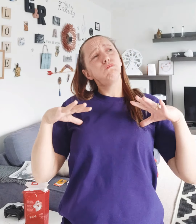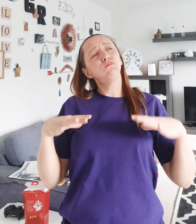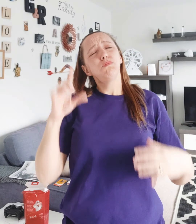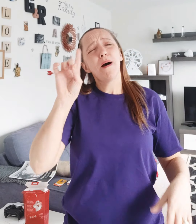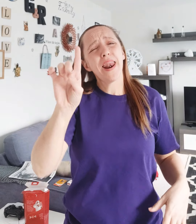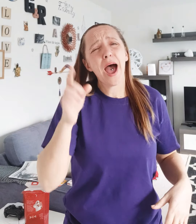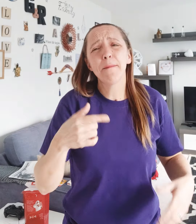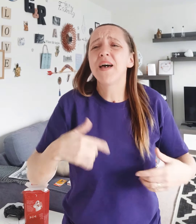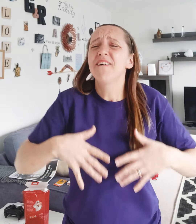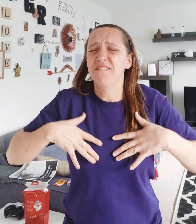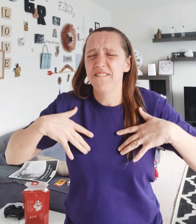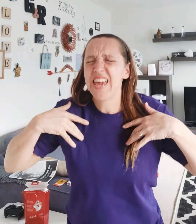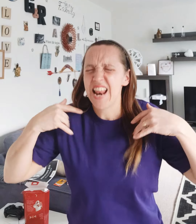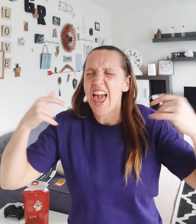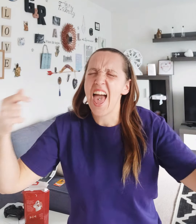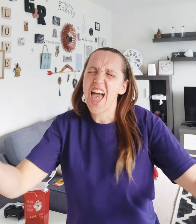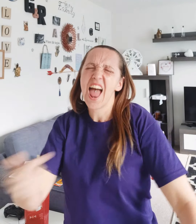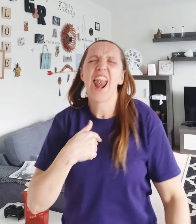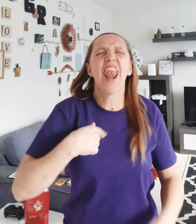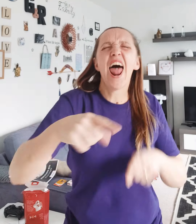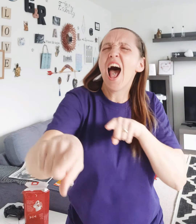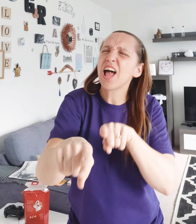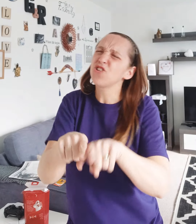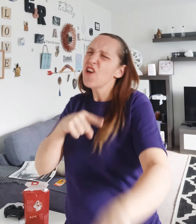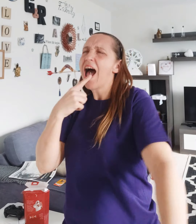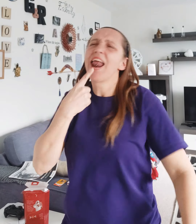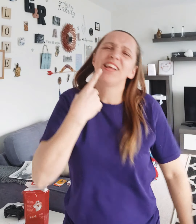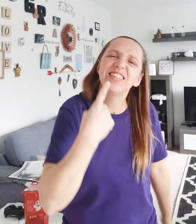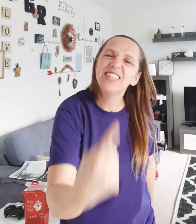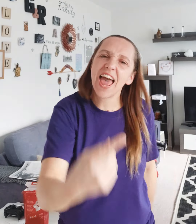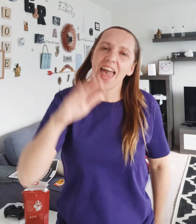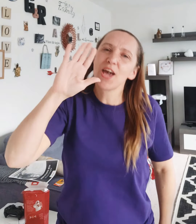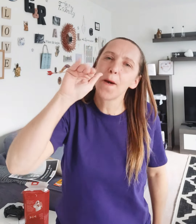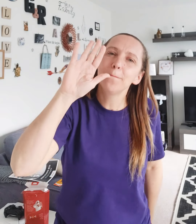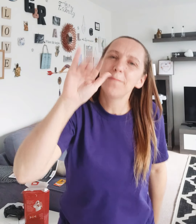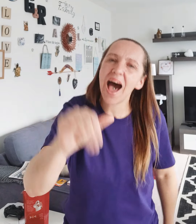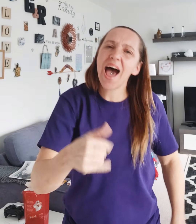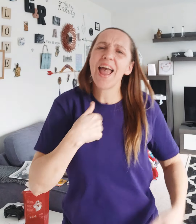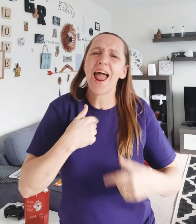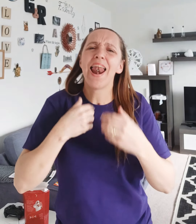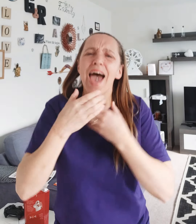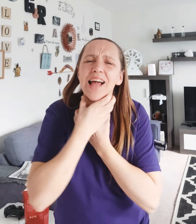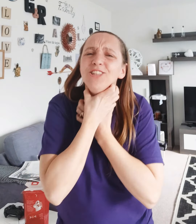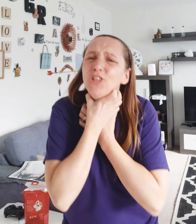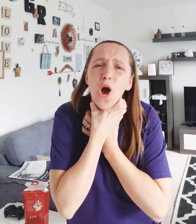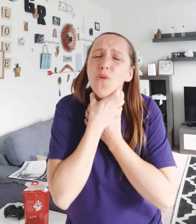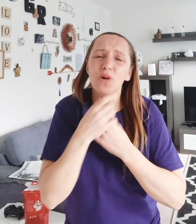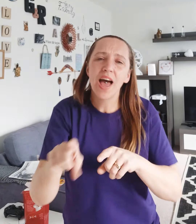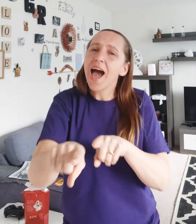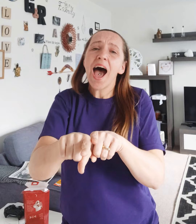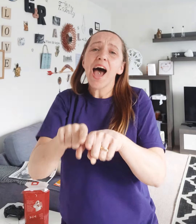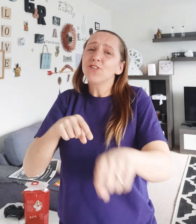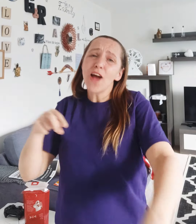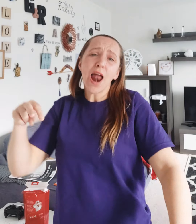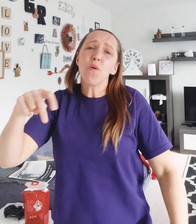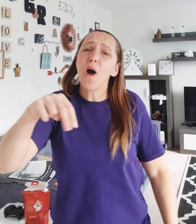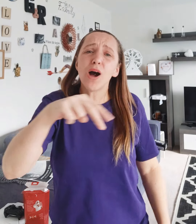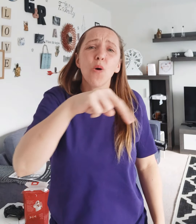cool, but I'm free now I'm trying to say goodbye I'm not joking, I'm to walk